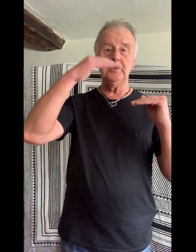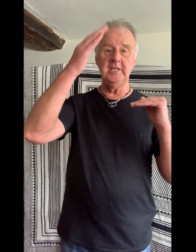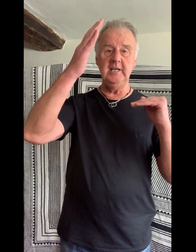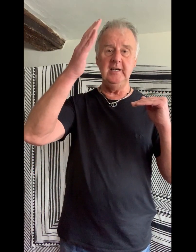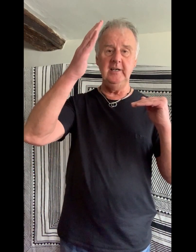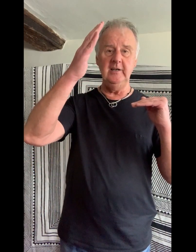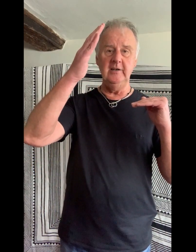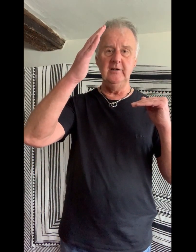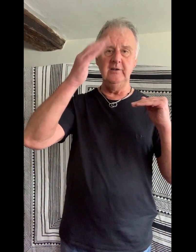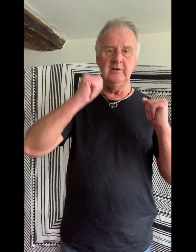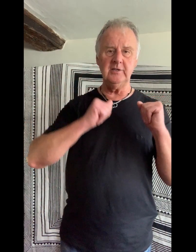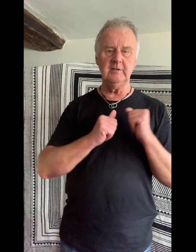tears.